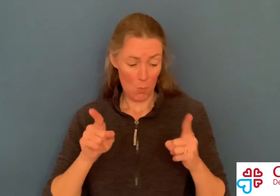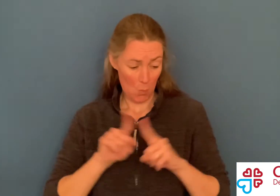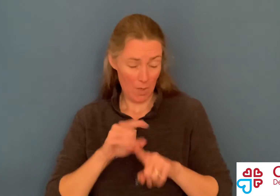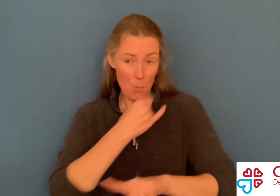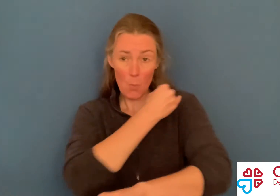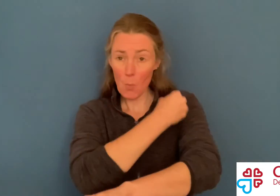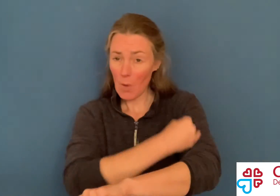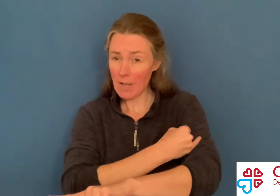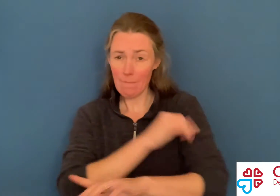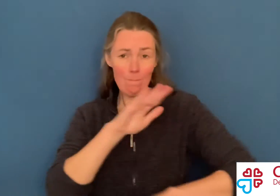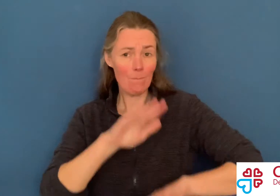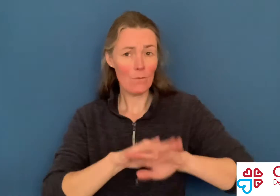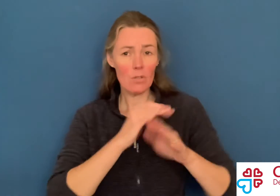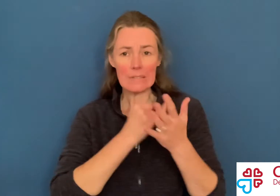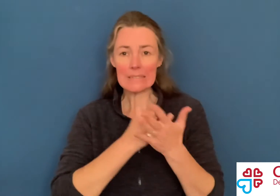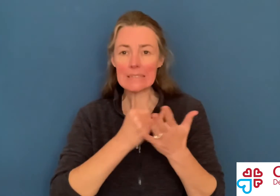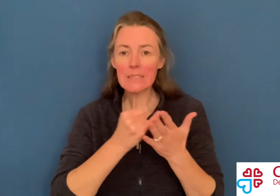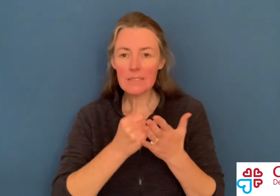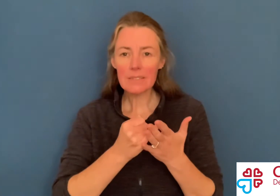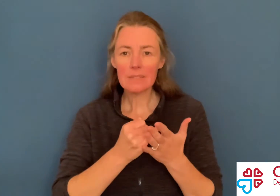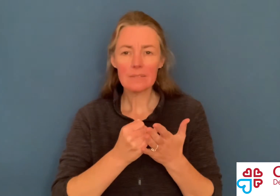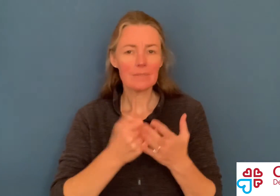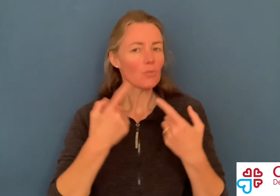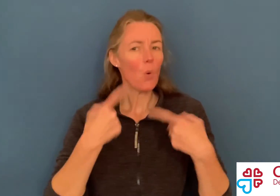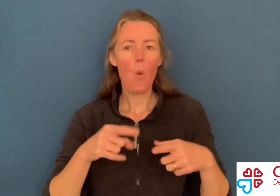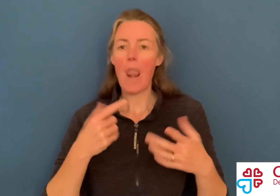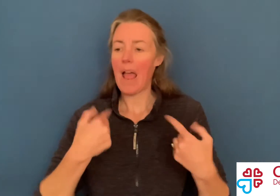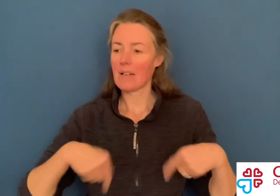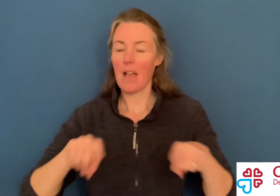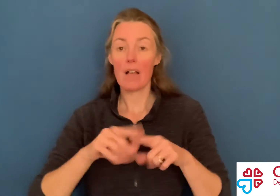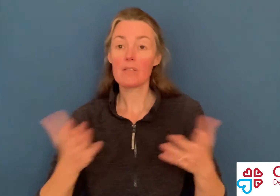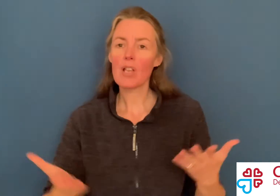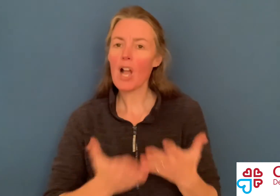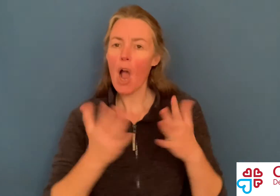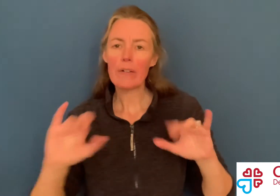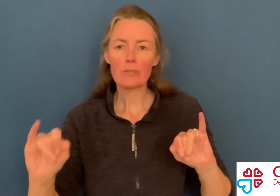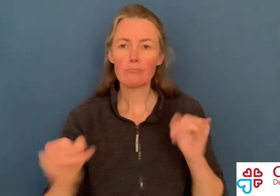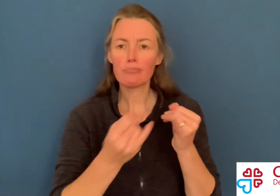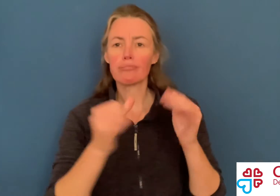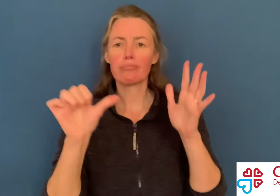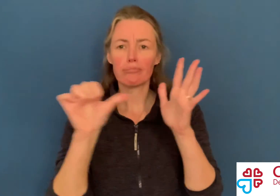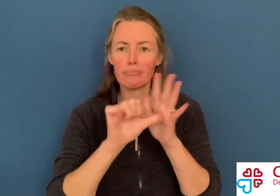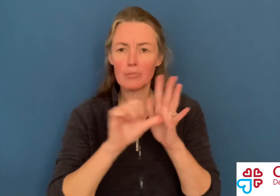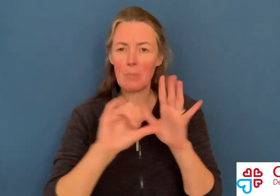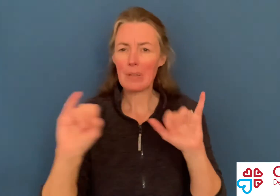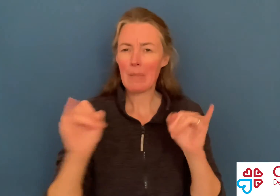We are weak and sinful. Do not let us promote disorder.